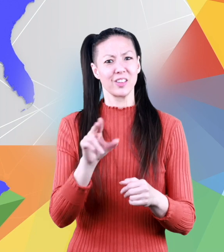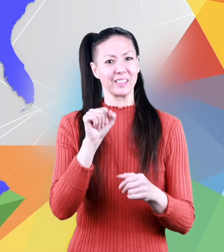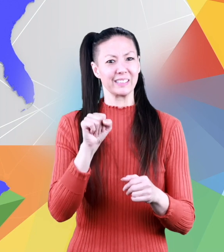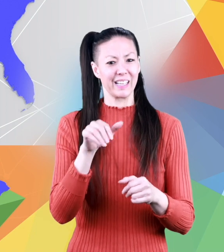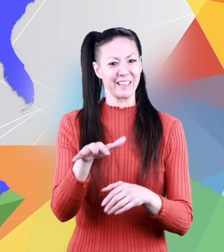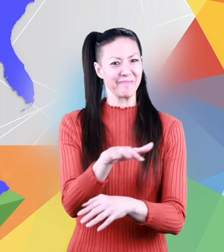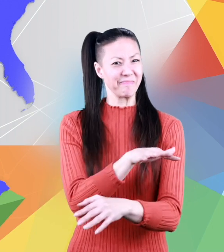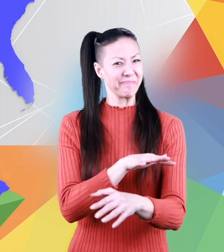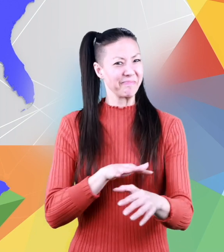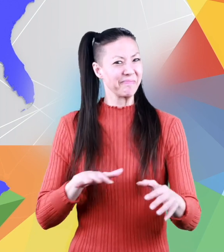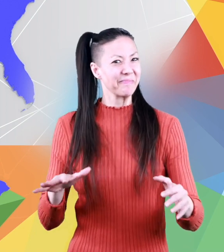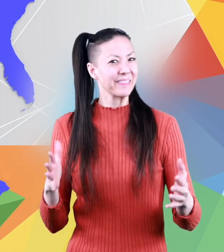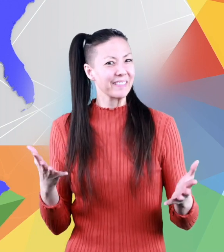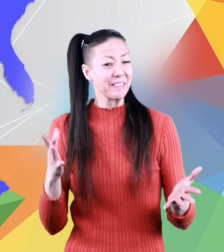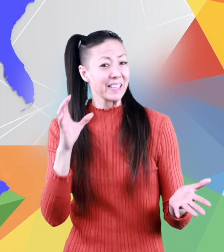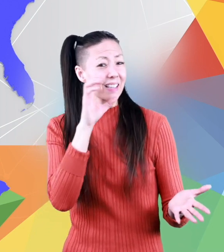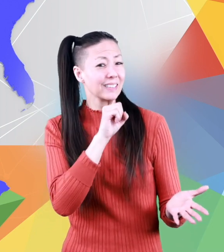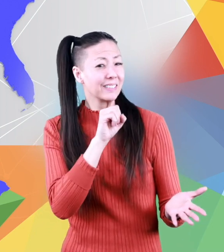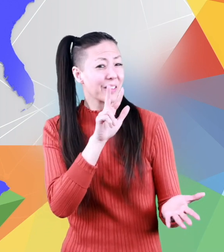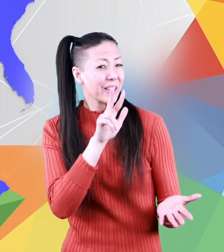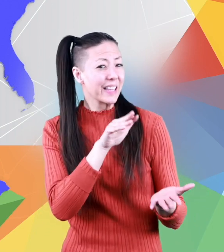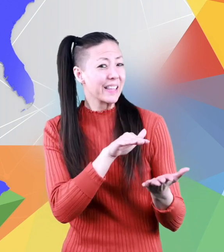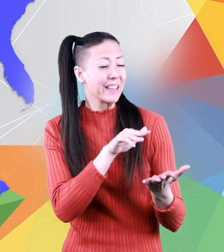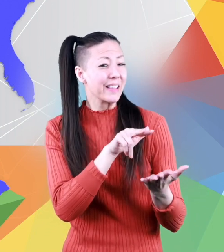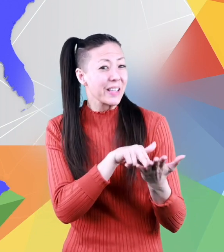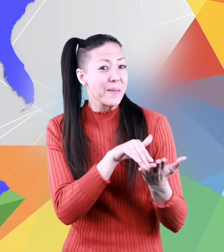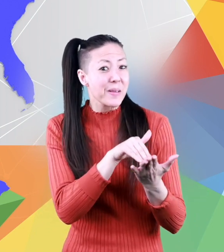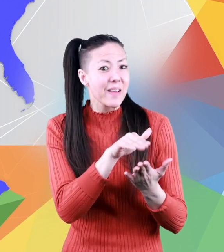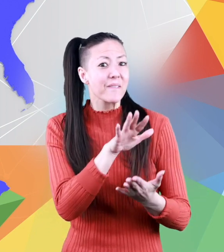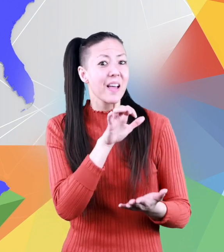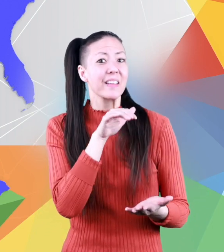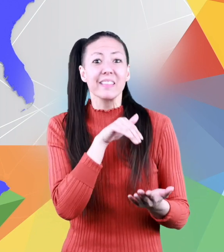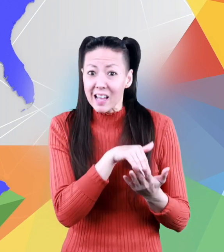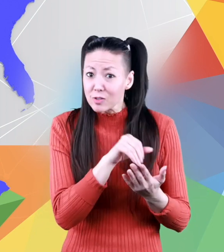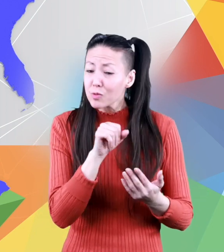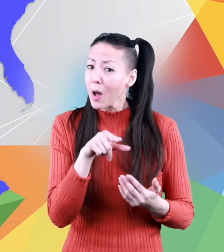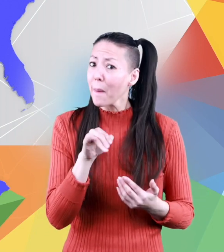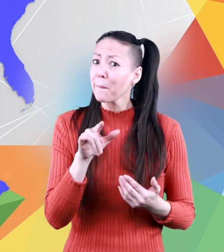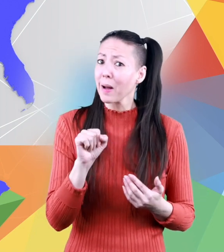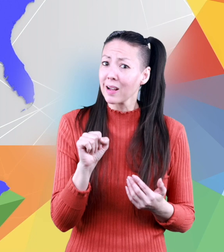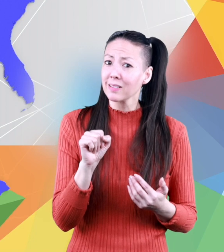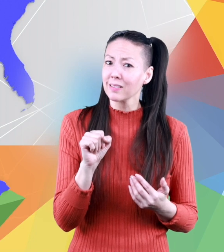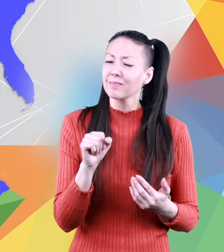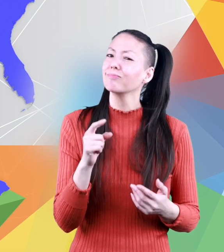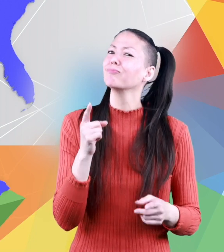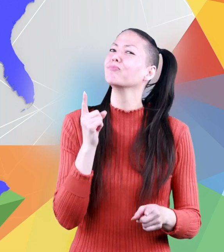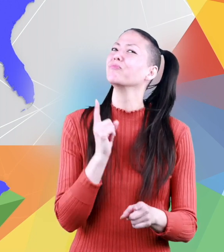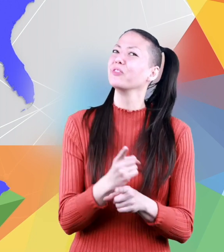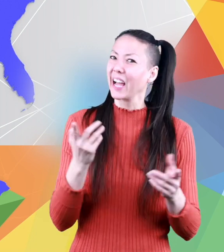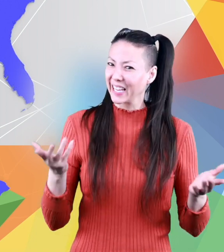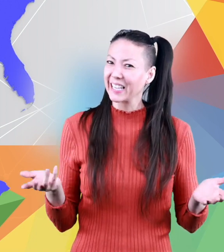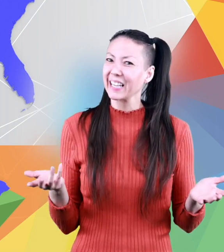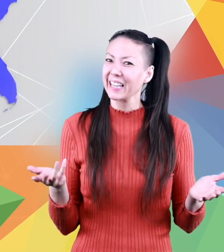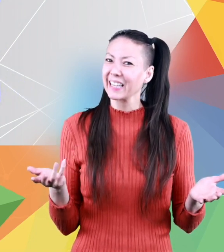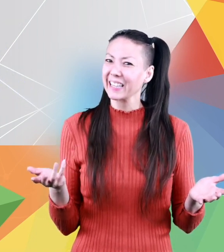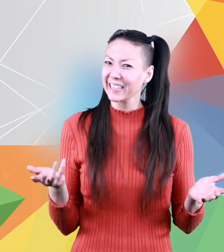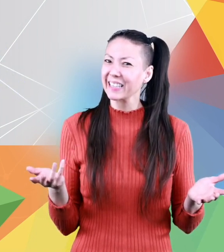if you guess 3,500,000 square miles then you're amazing that's right